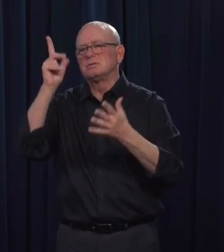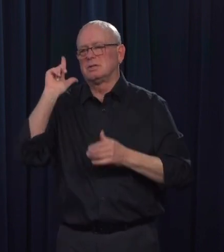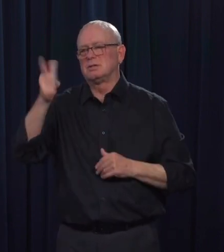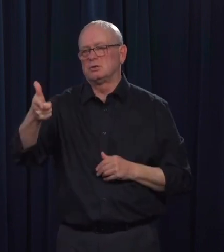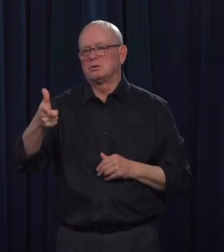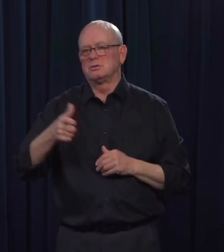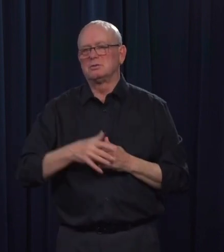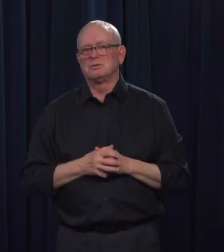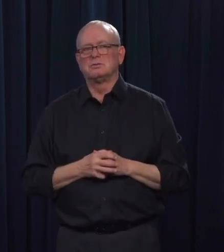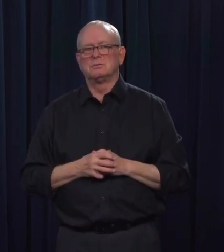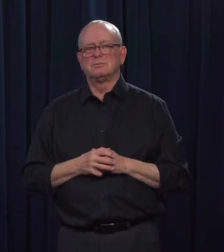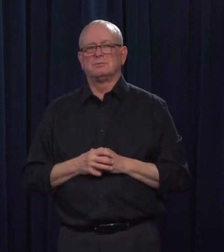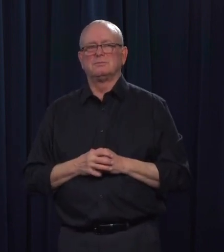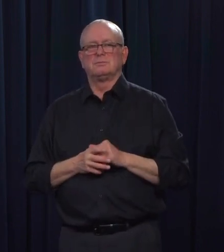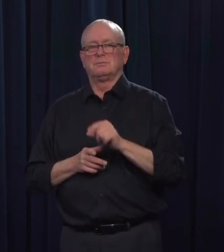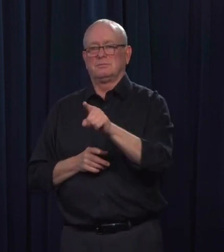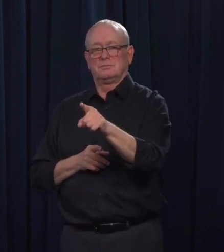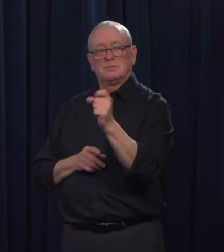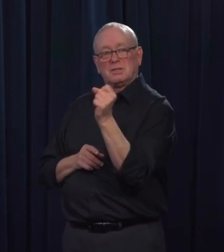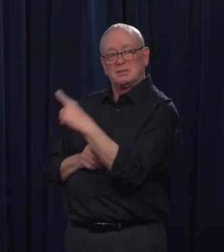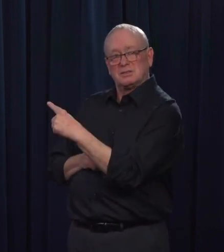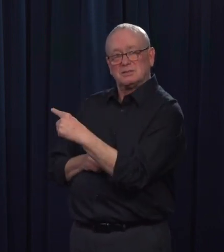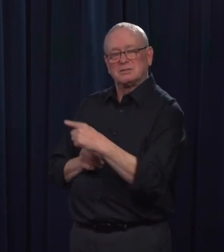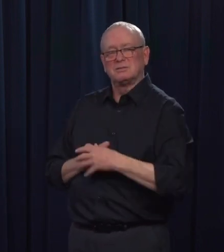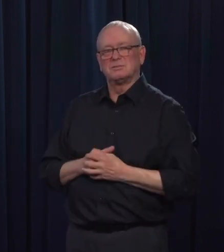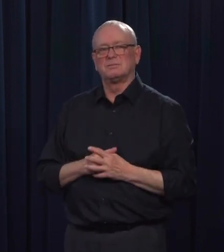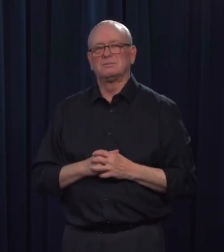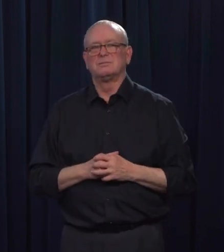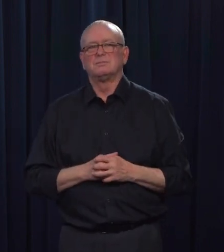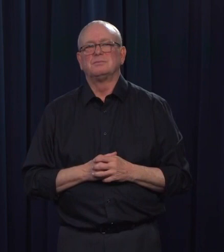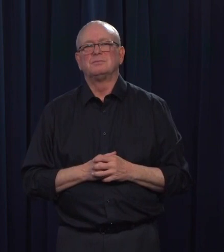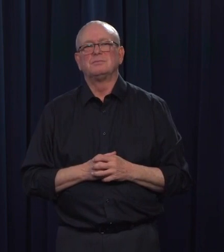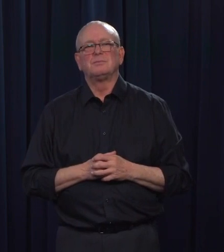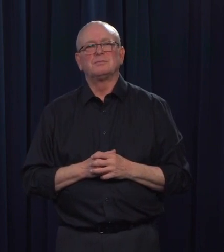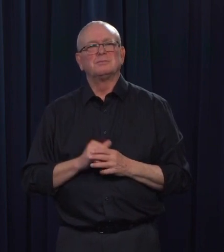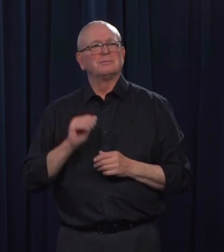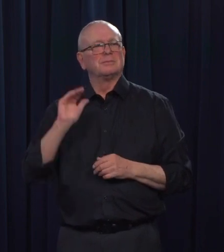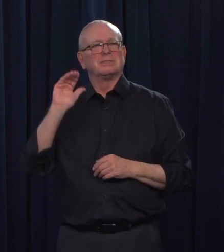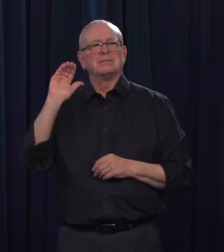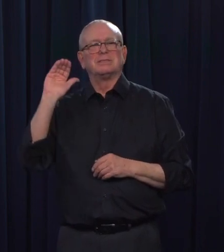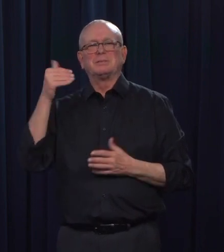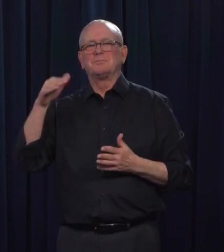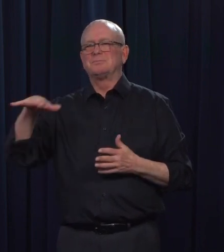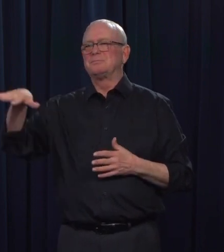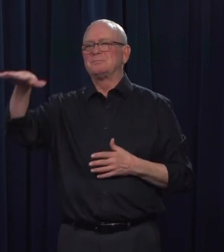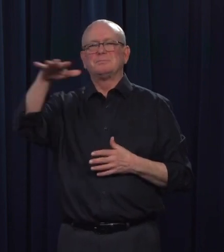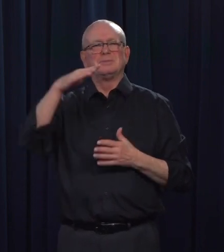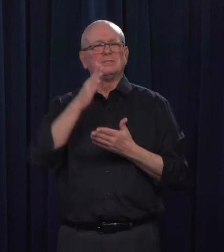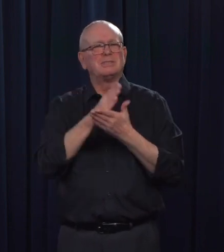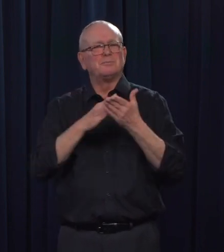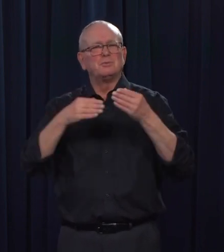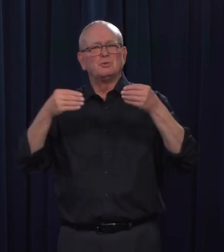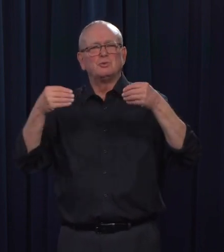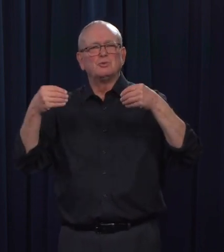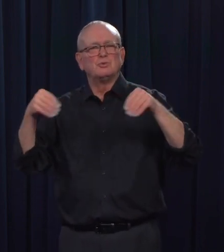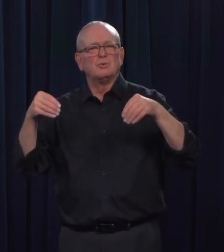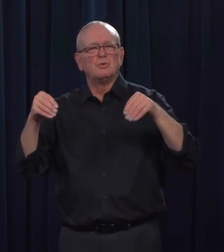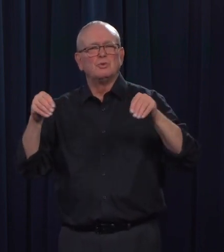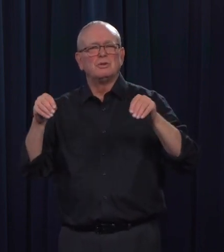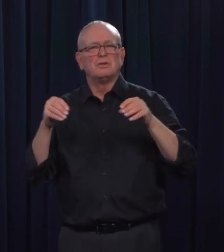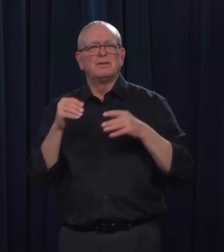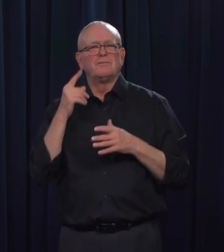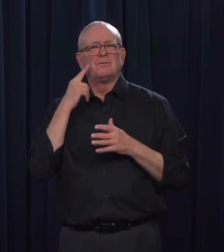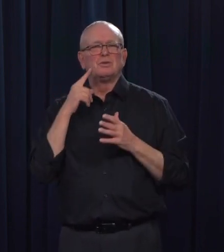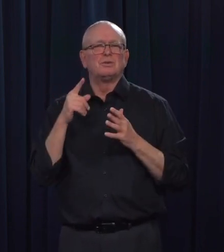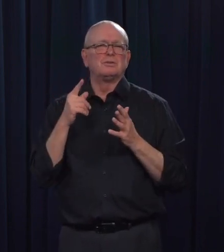in some supermarkets that there's, it's, there's, sometimes there's no rhyme or reason to what's not there. Like one day there's no onions there, another day another